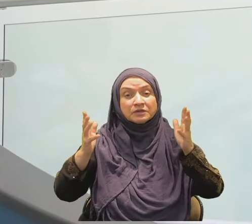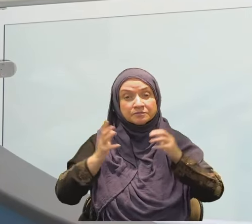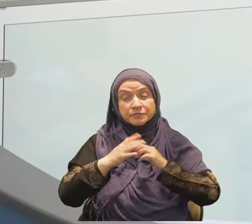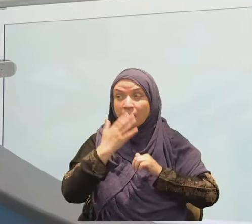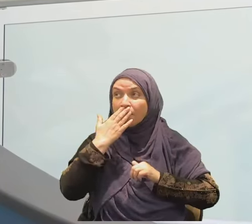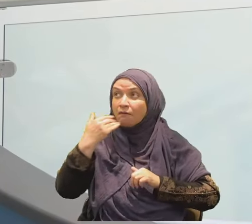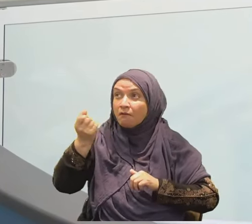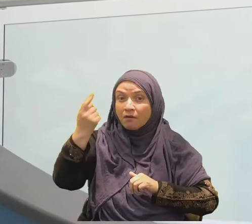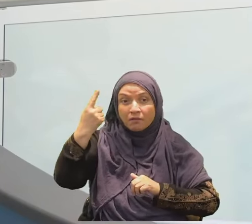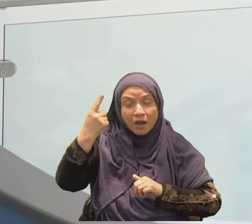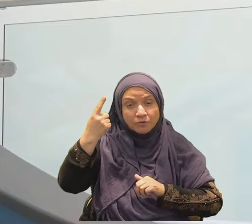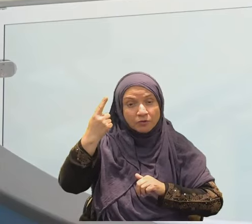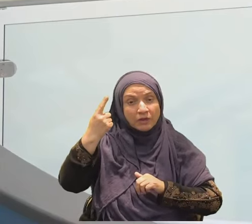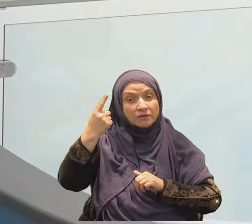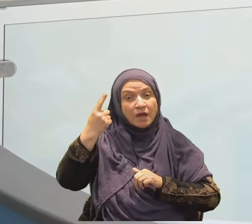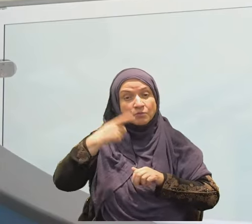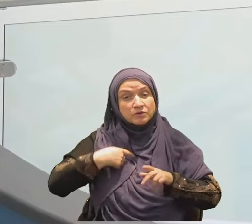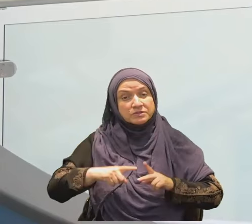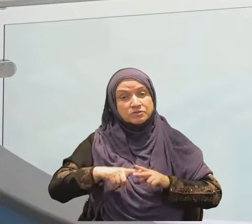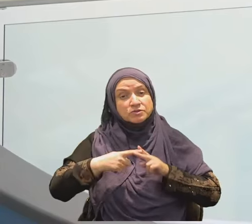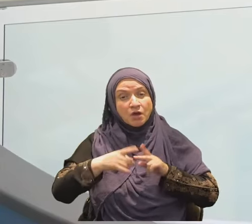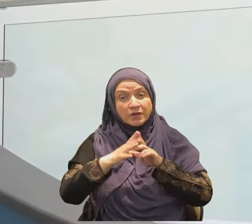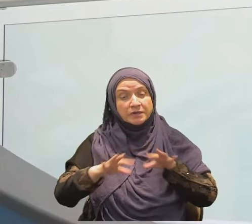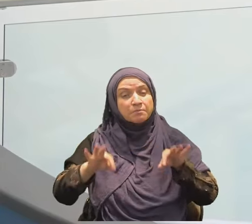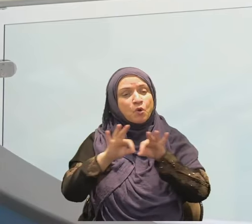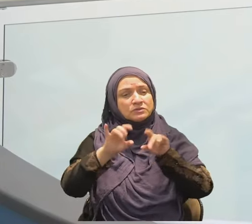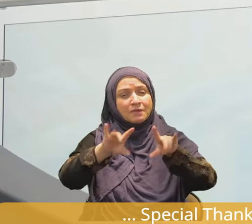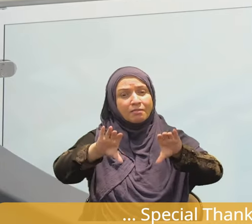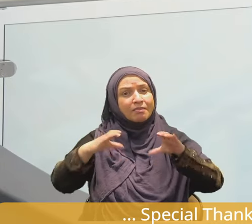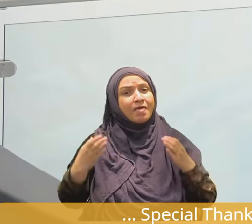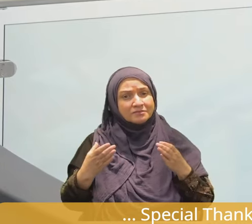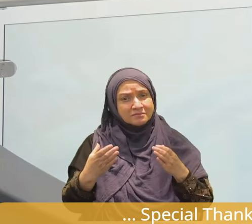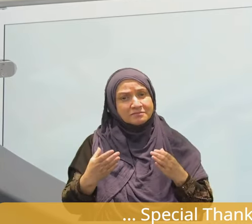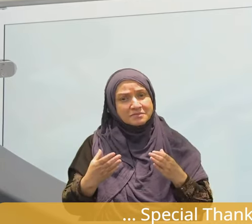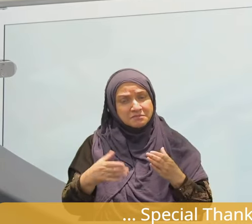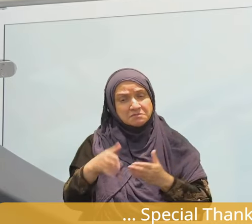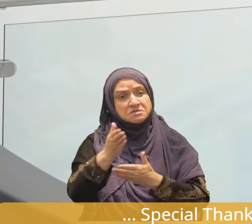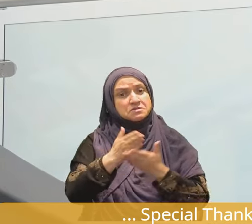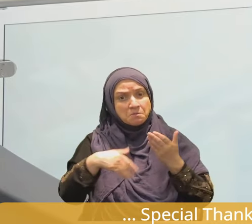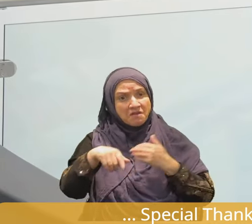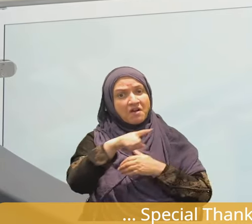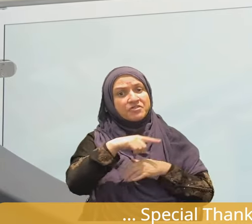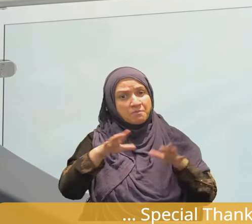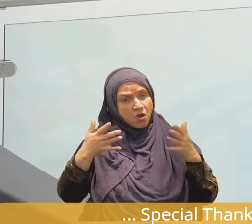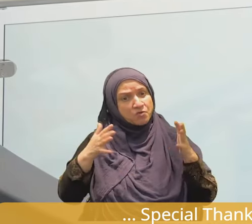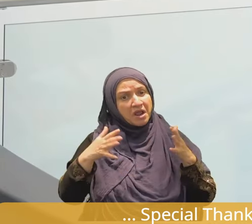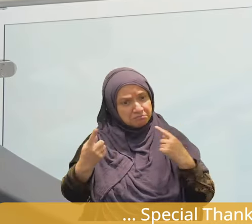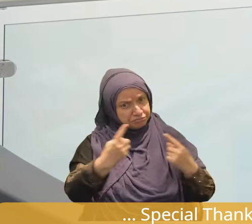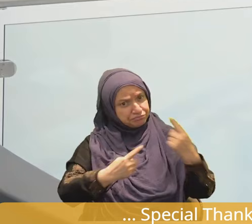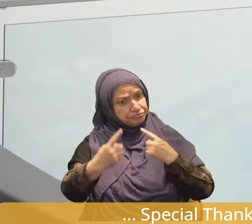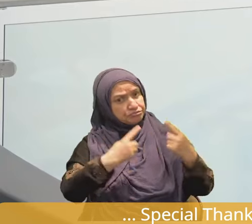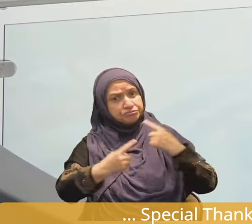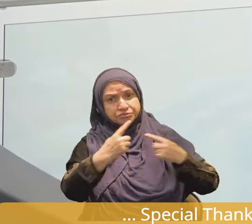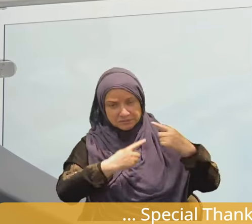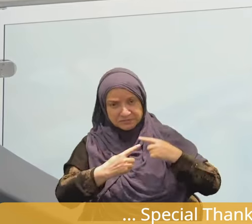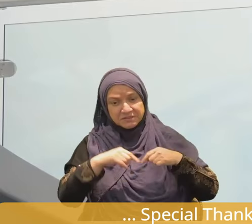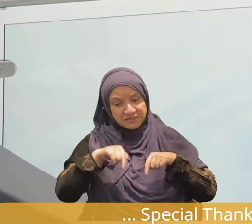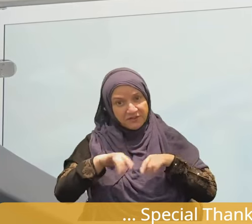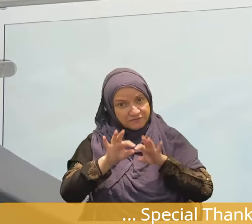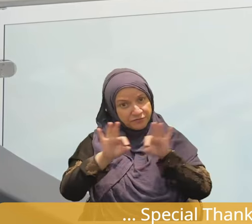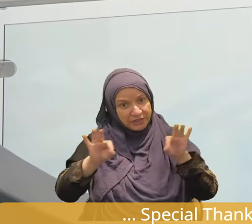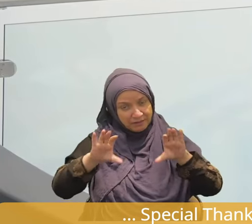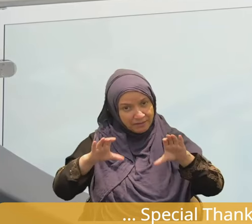important class. I just want to invite you all. Some of you are already coming, mashallah, every Thursday night after Salat al-Isha, it's a free class. We started a class,